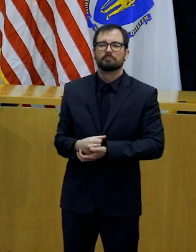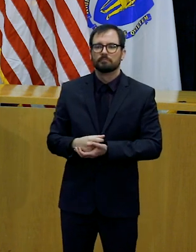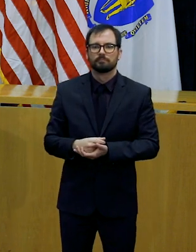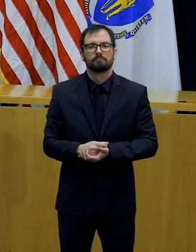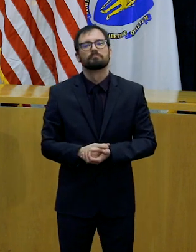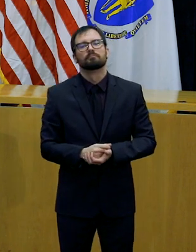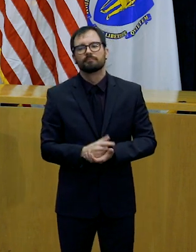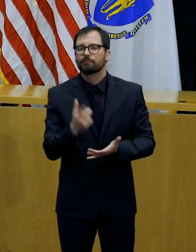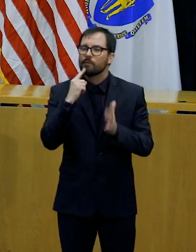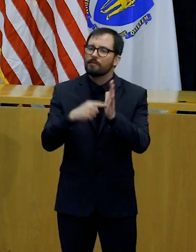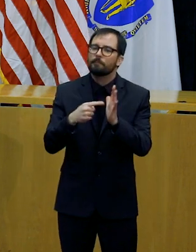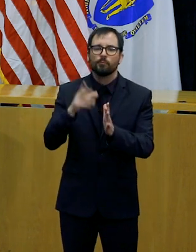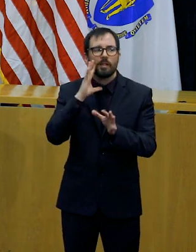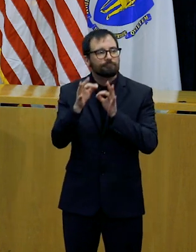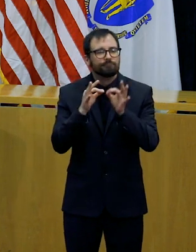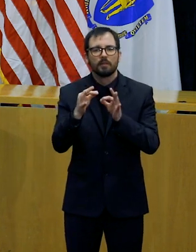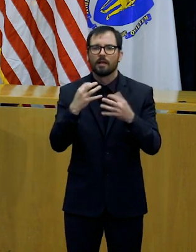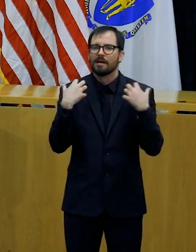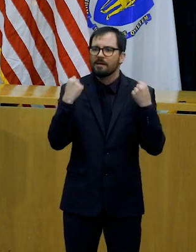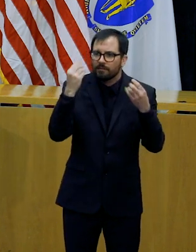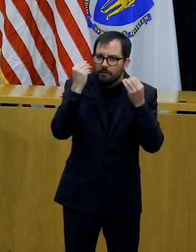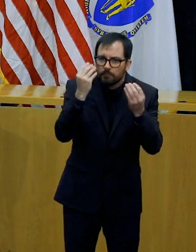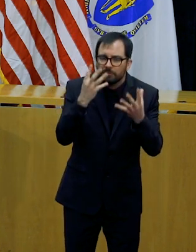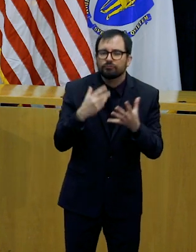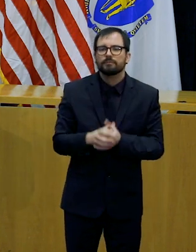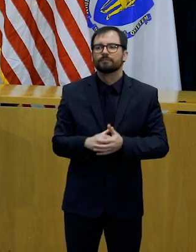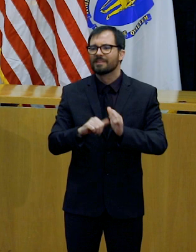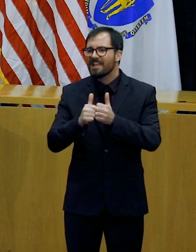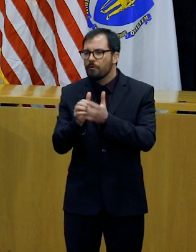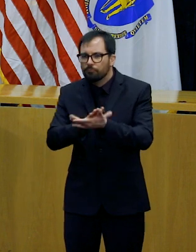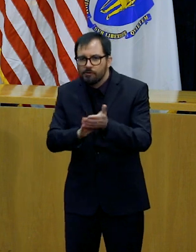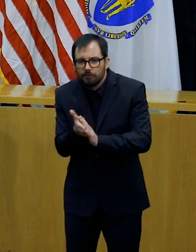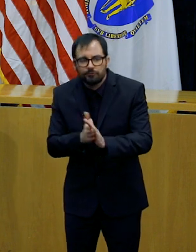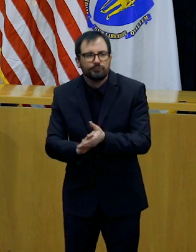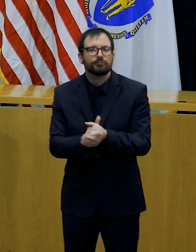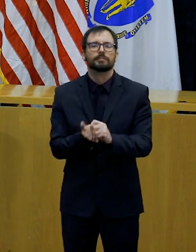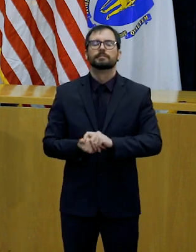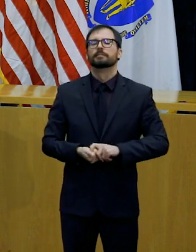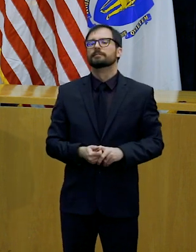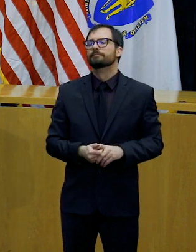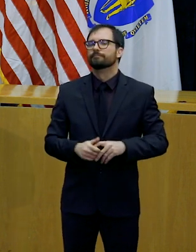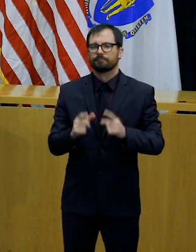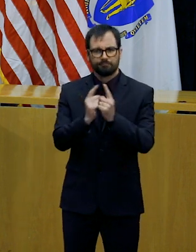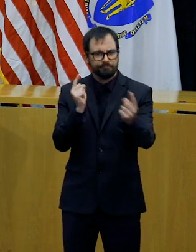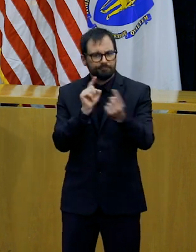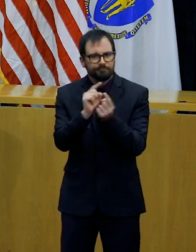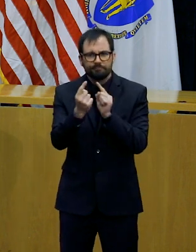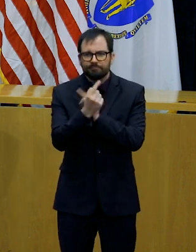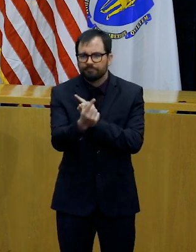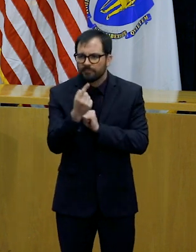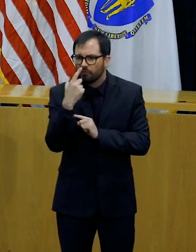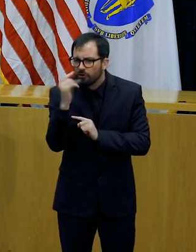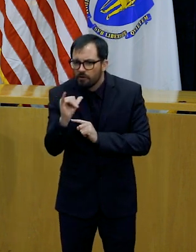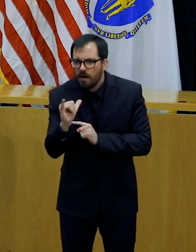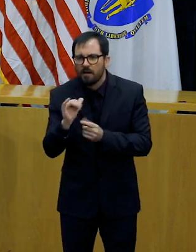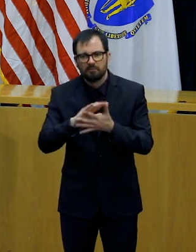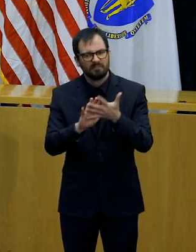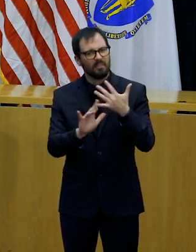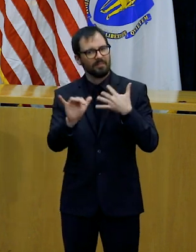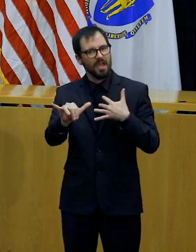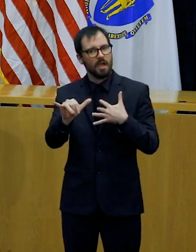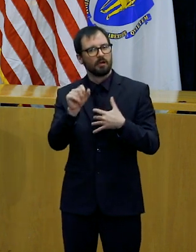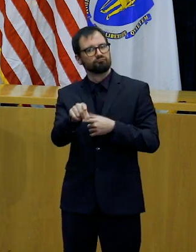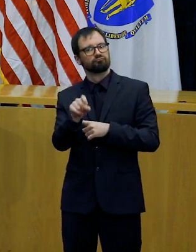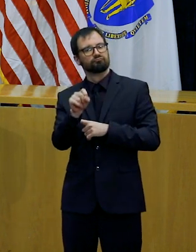hygiene, and other ways to stay healthy, and important alerts about state services. We're not looking to bombard folks and add to the